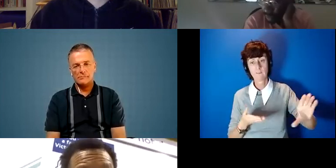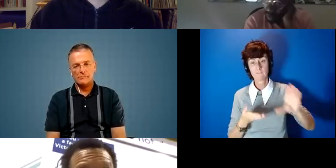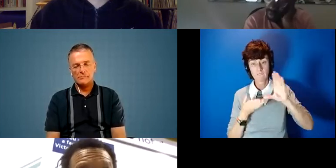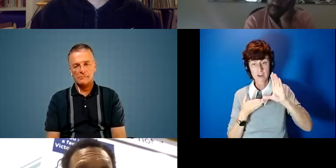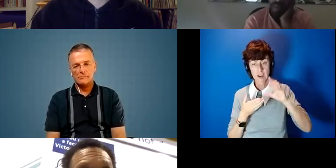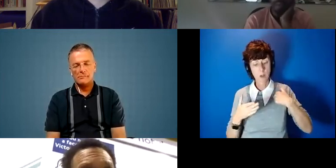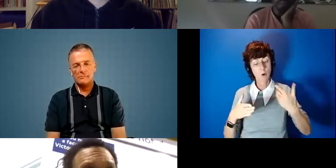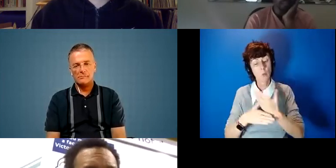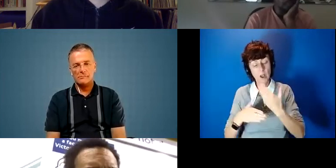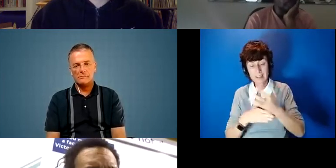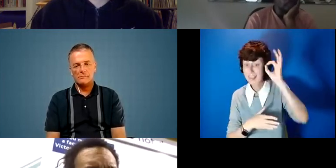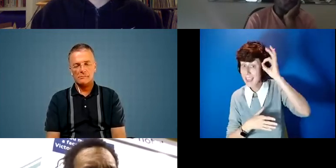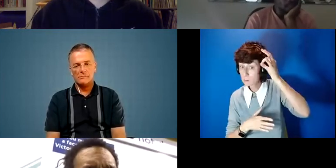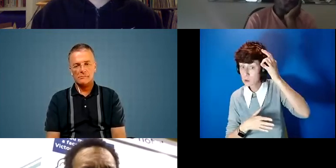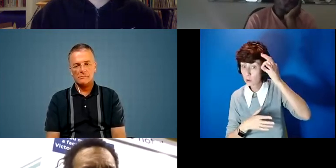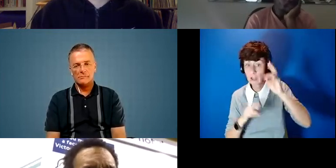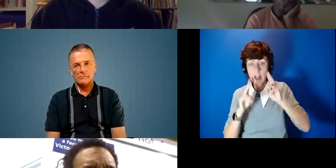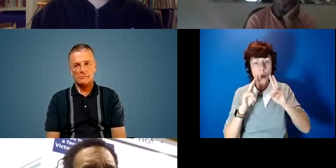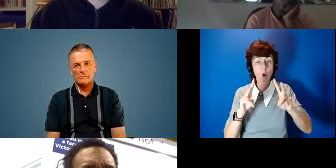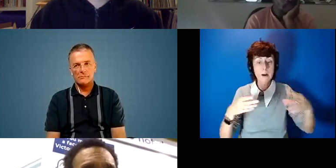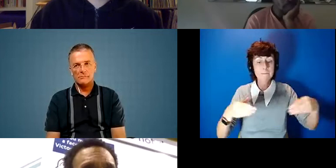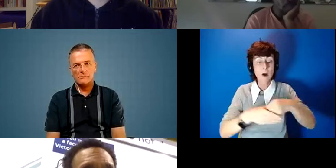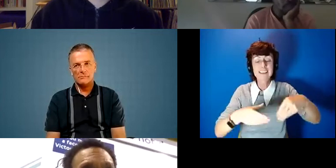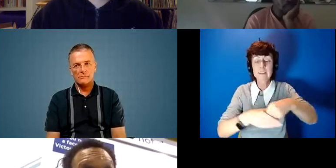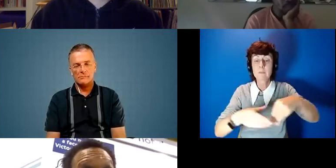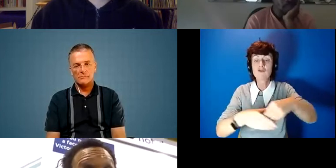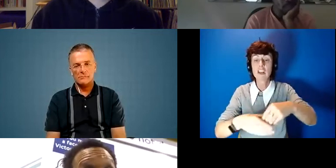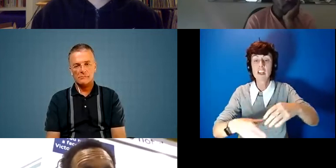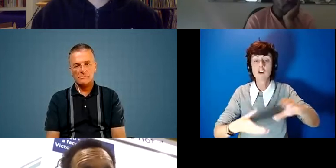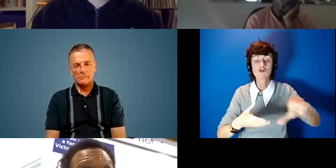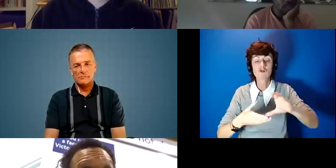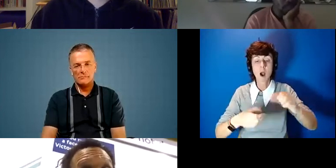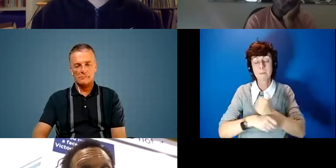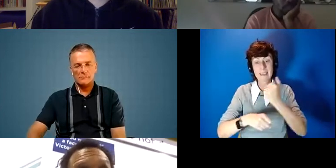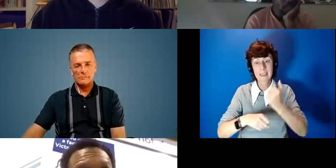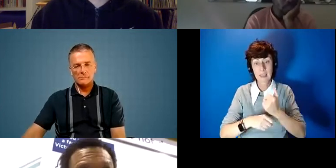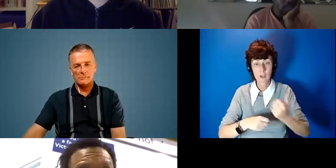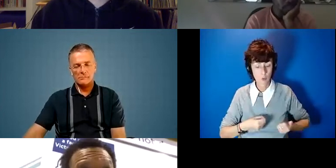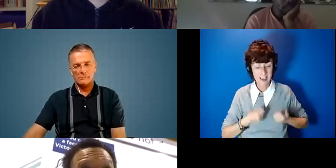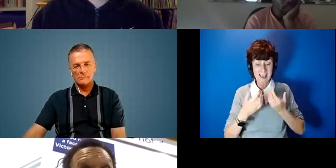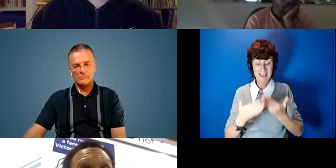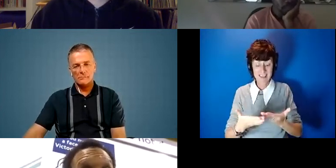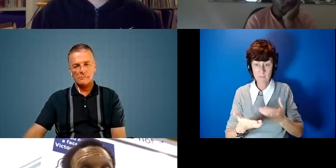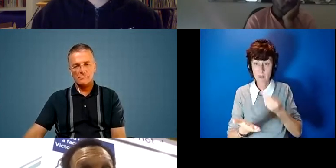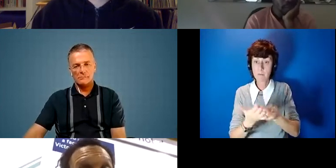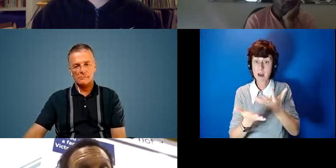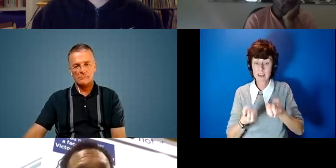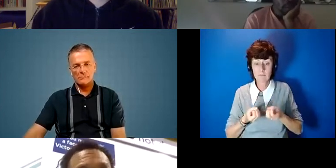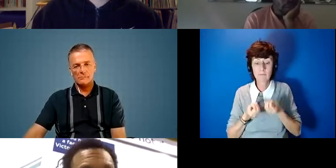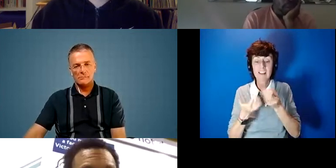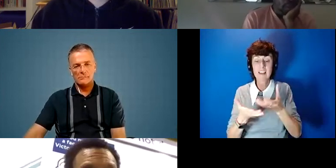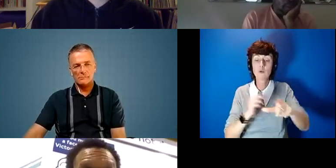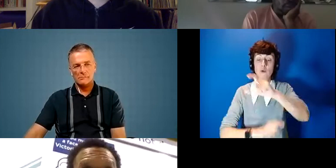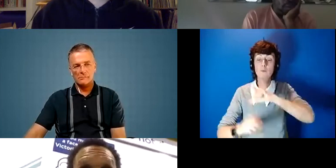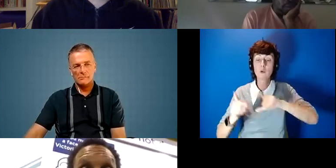role is look at stuff like participatory grant making which actually gives the money to communities to redistribute that wealth we have